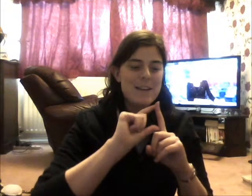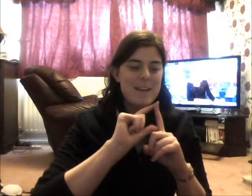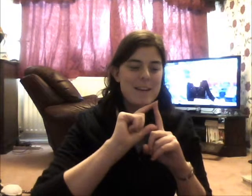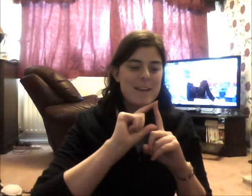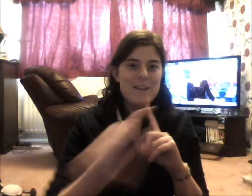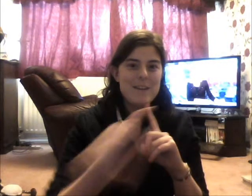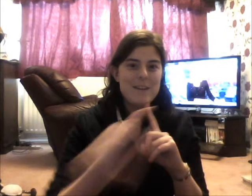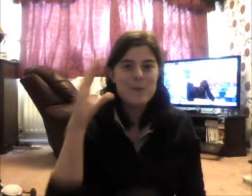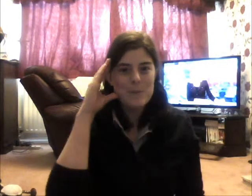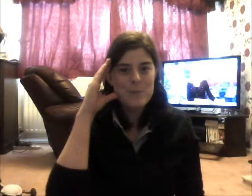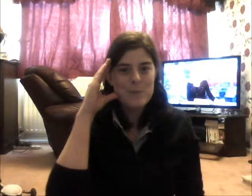Double bed.